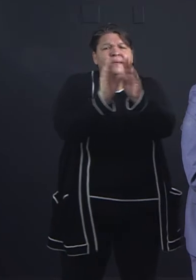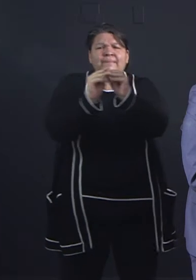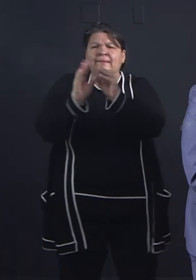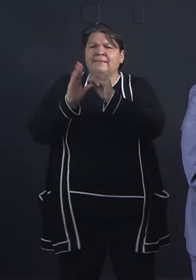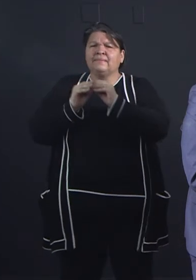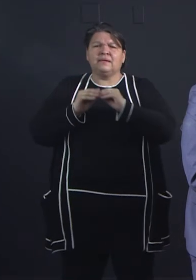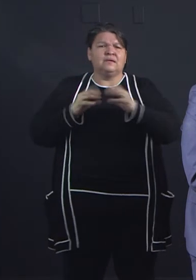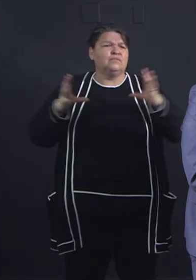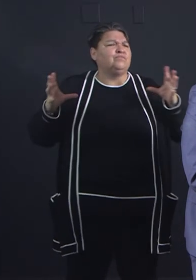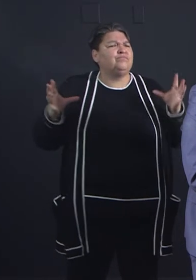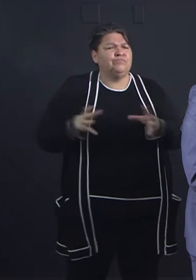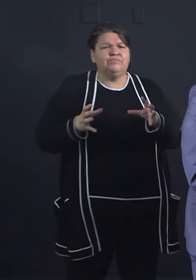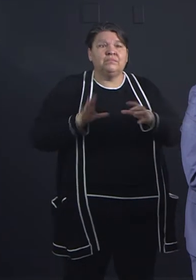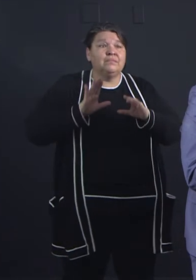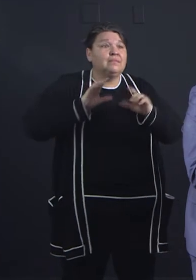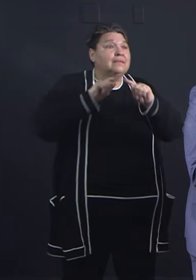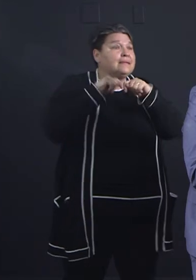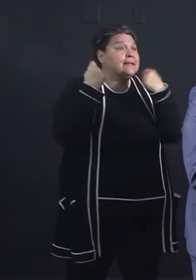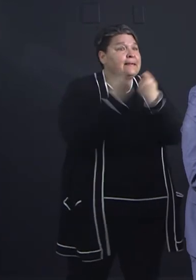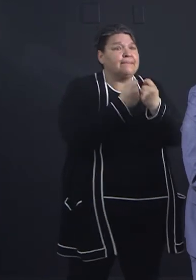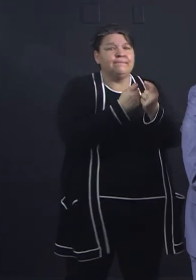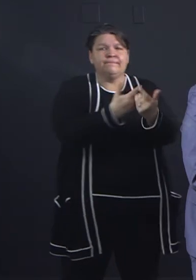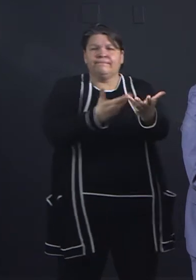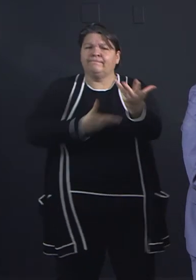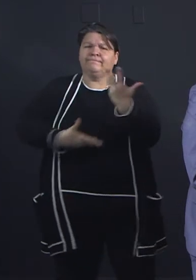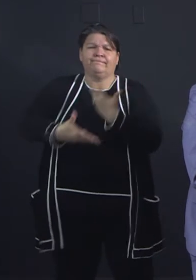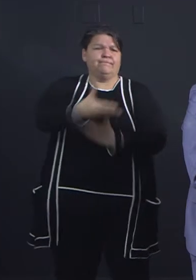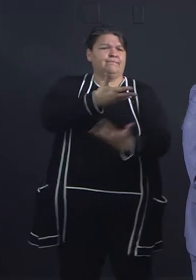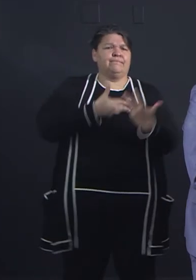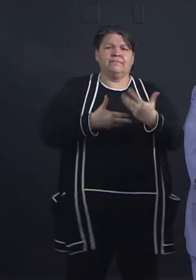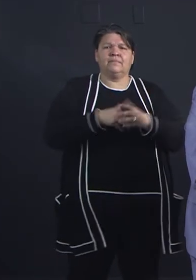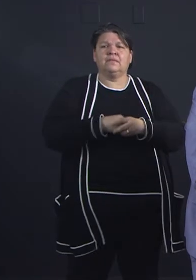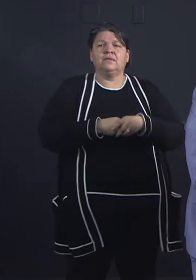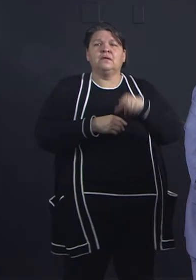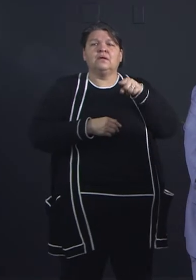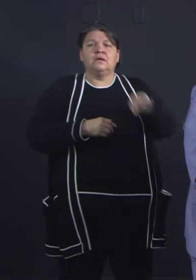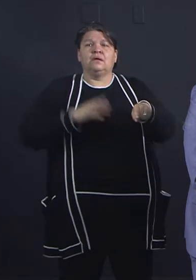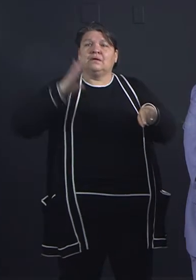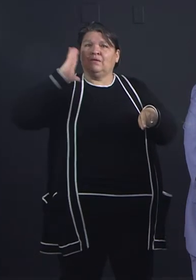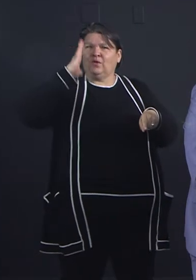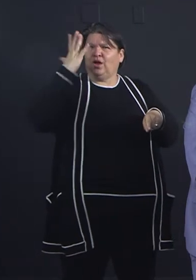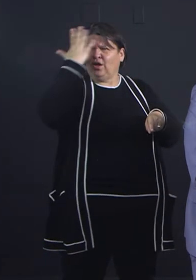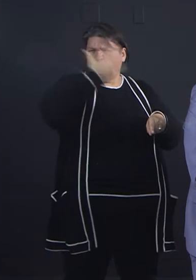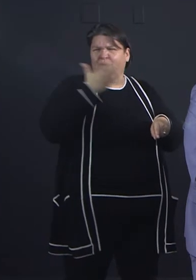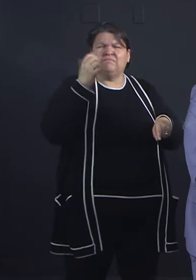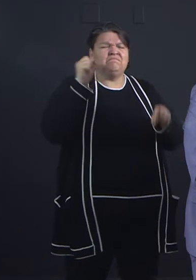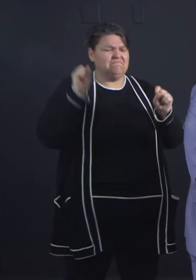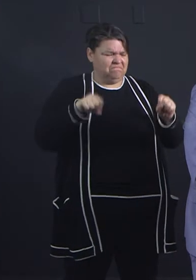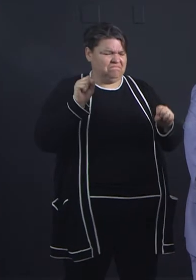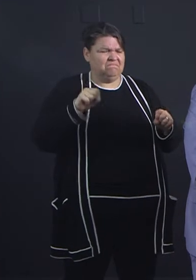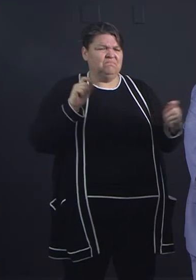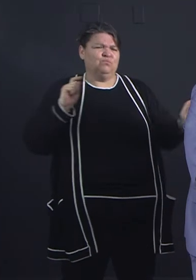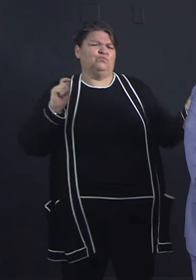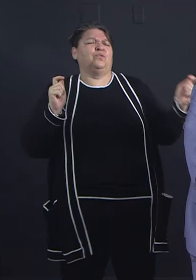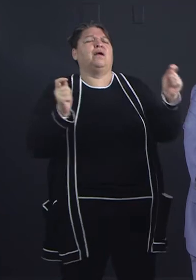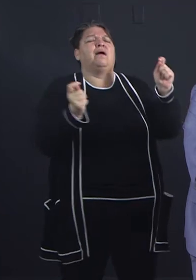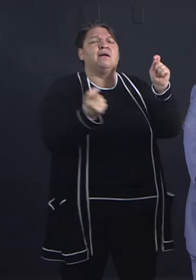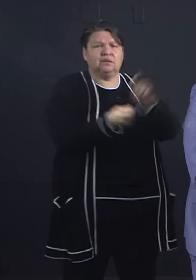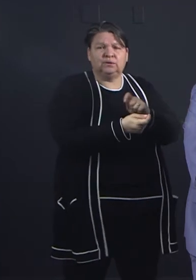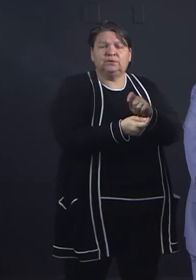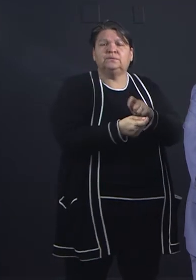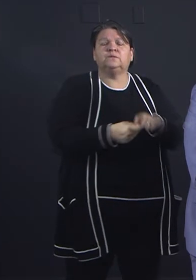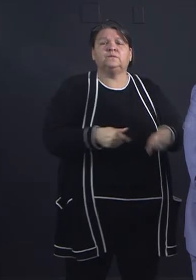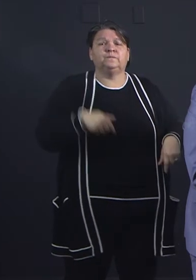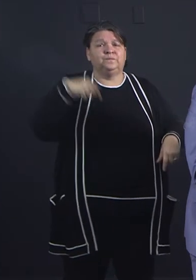is presented in the 21st century. This is really a watershed moment, I believe. And